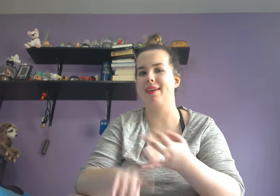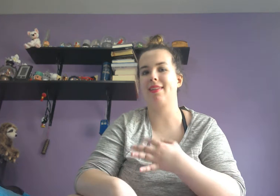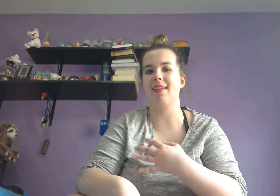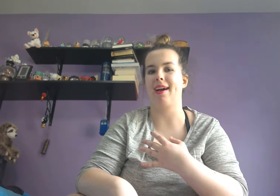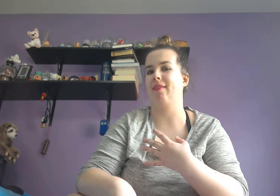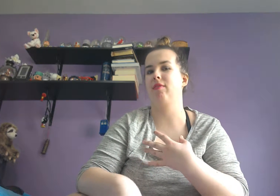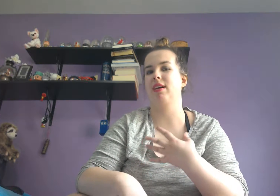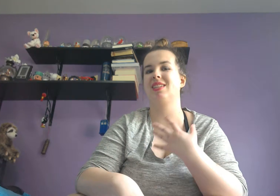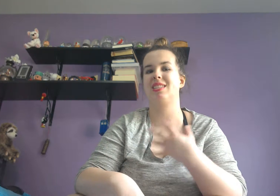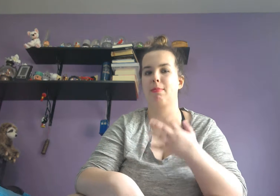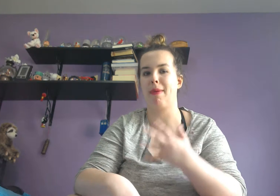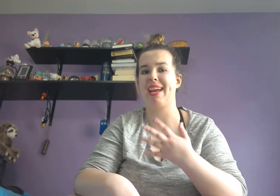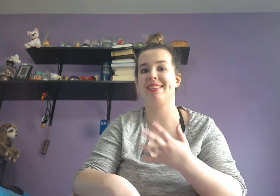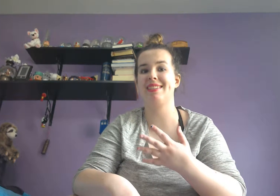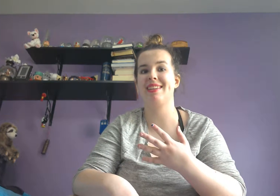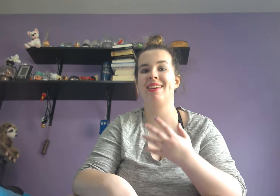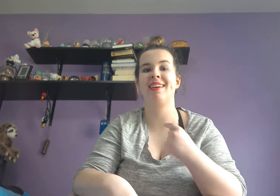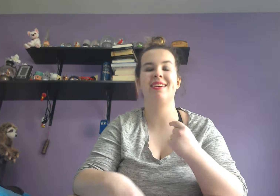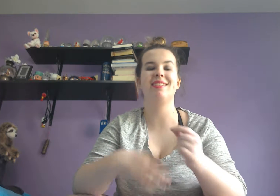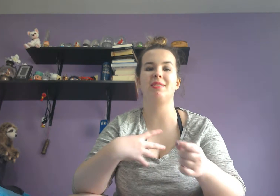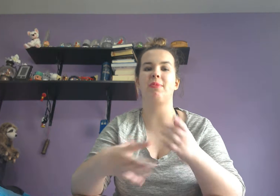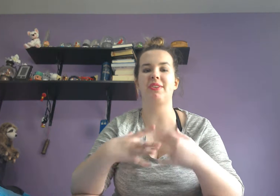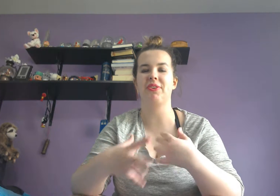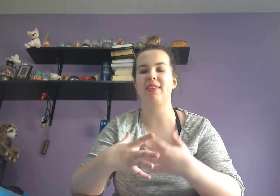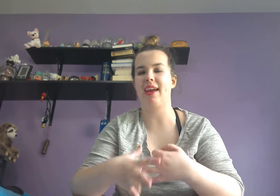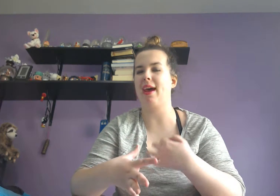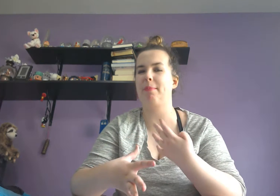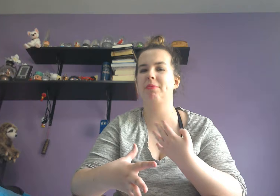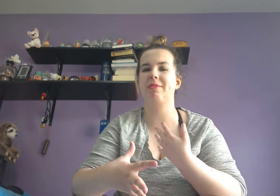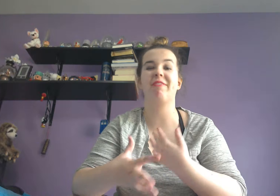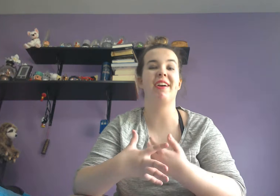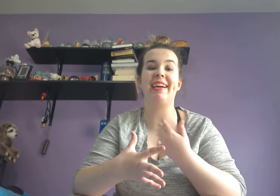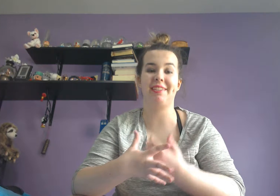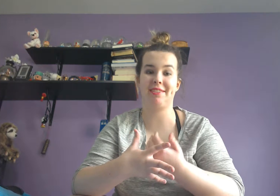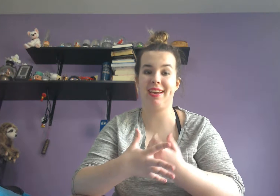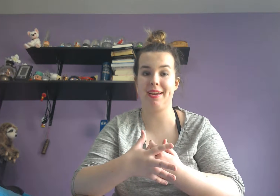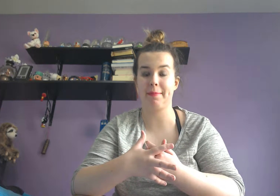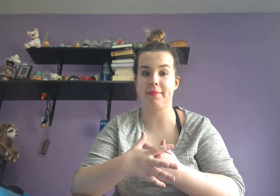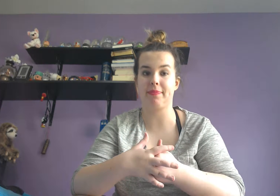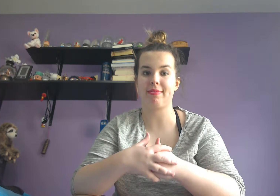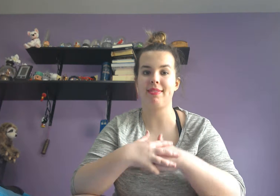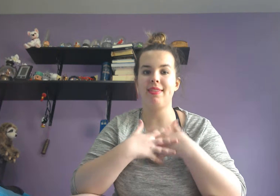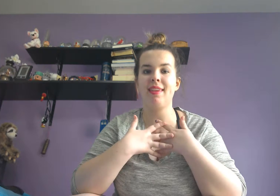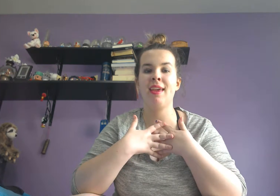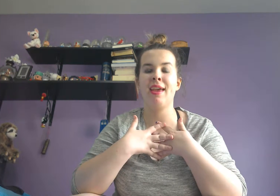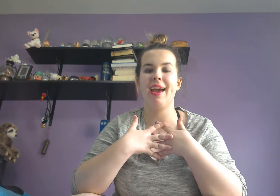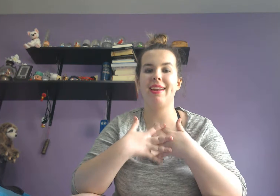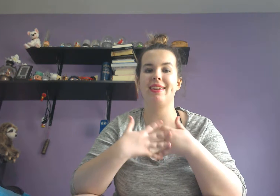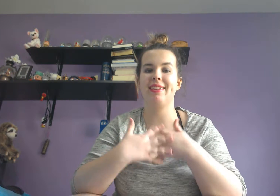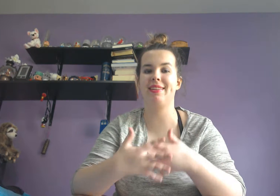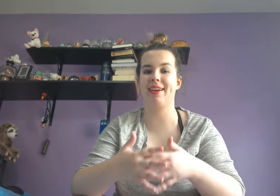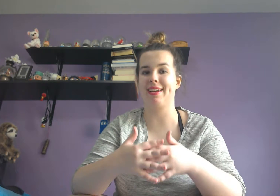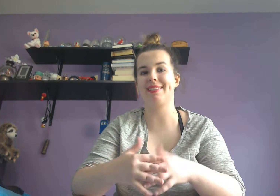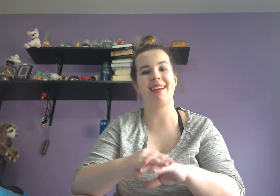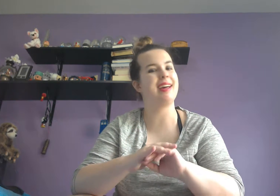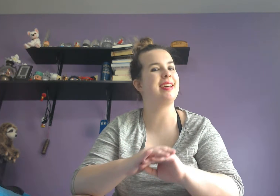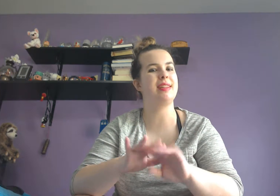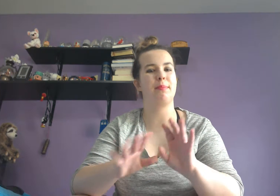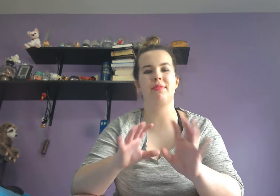like, the lack of, like, space. Just watching all that happen was very interesting. And I did, like I said, I liked the sort